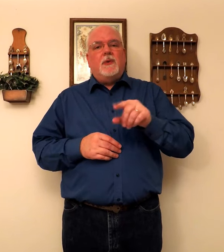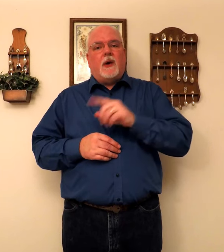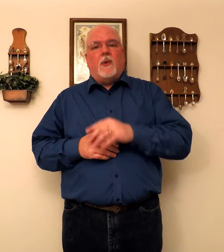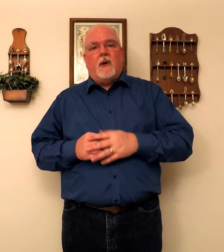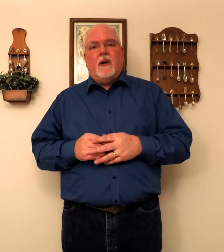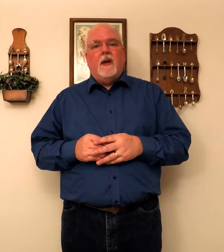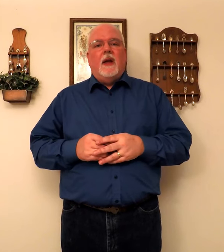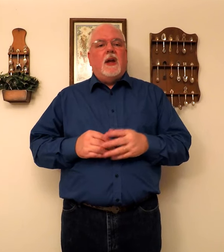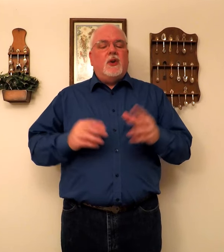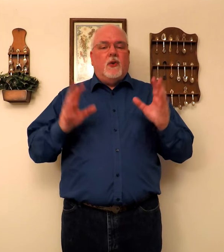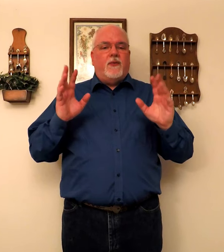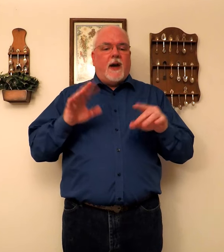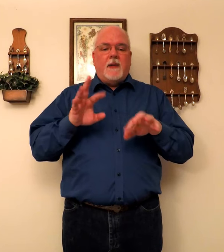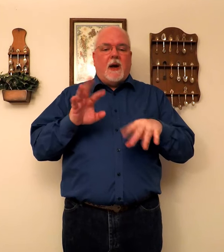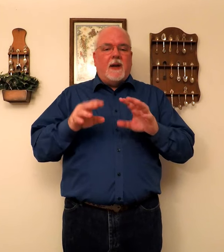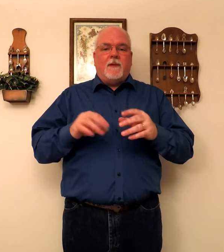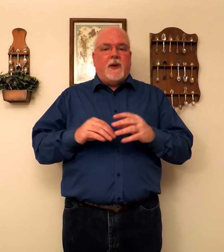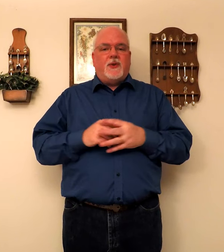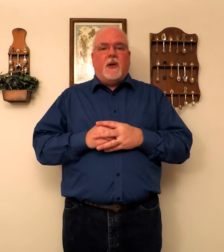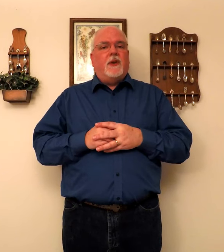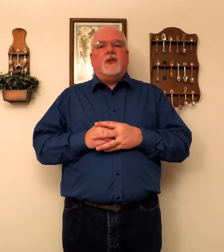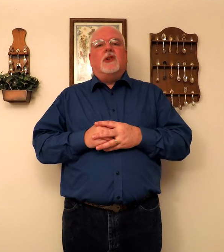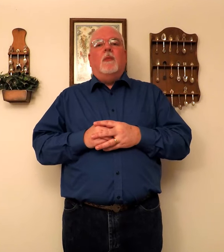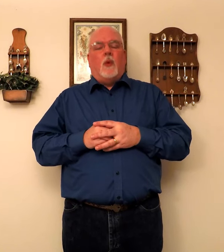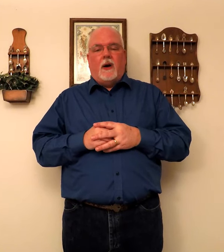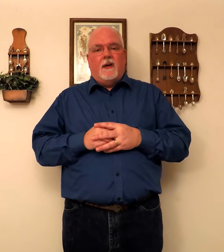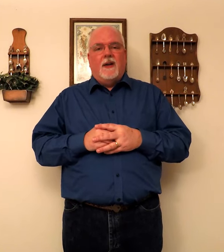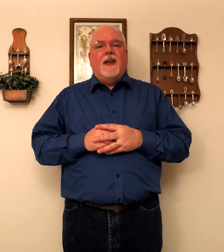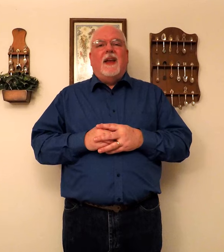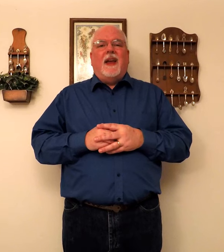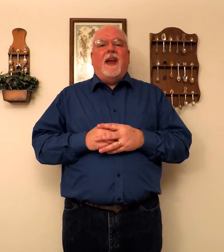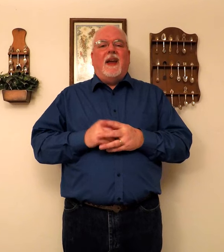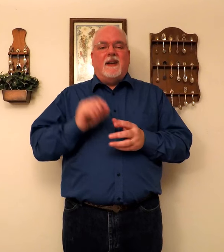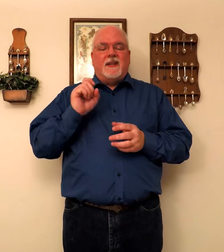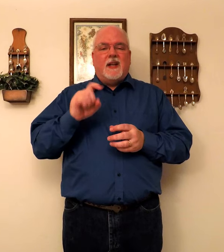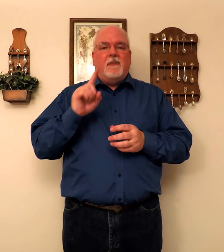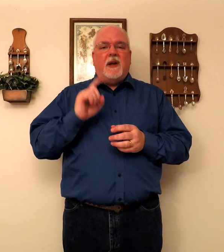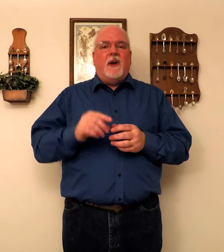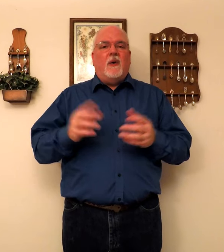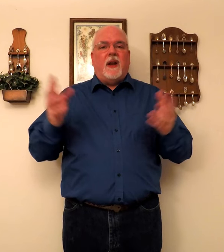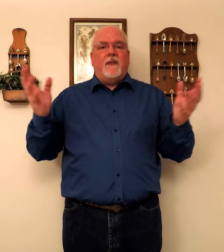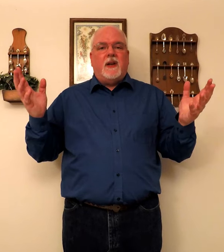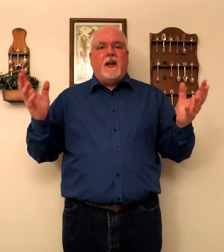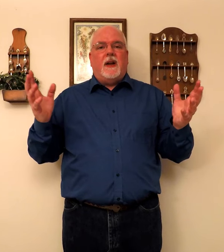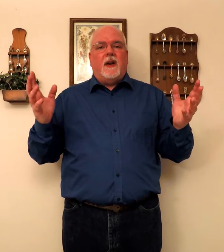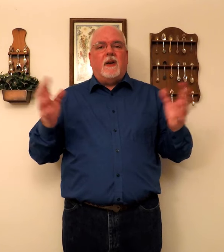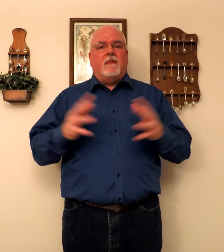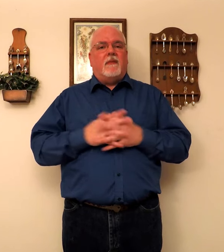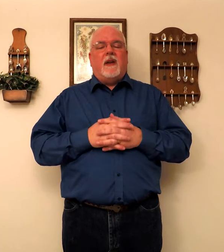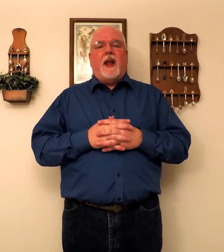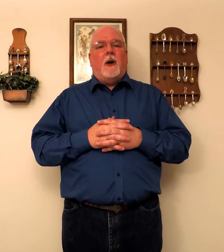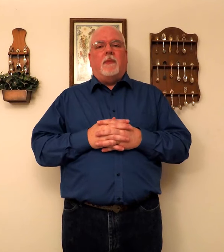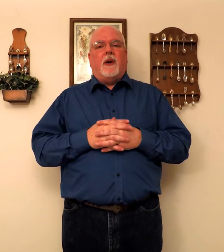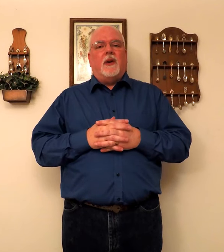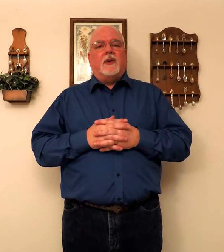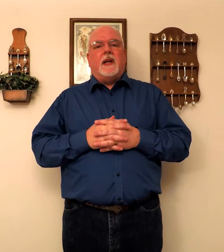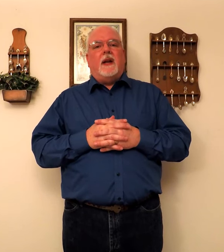.org You'll find my information on there somewhere. And send me a note. If you need any help. Understanding.